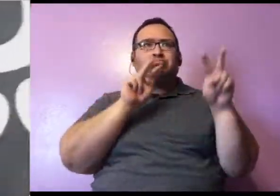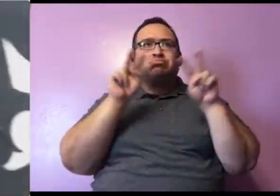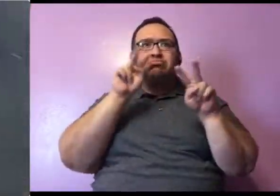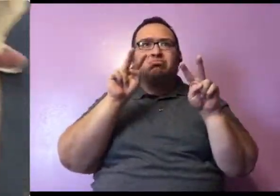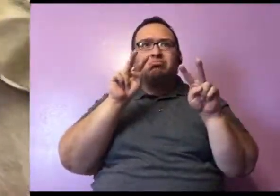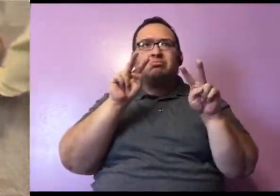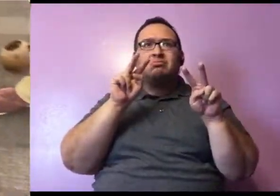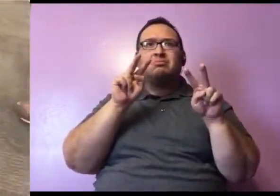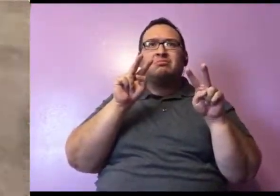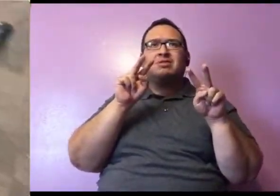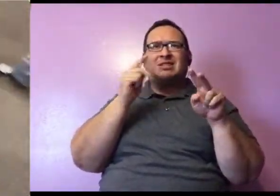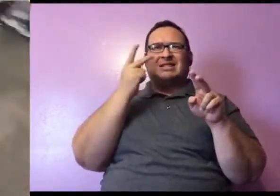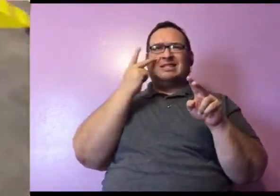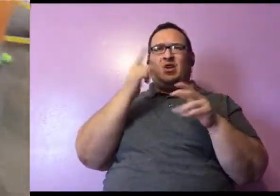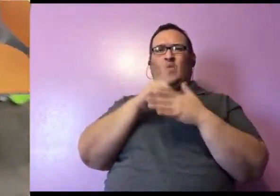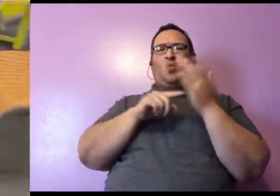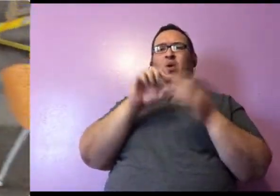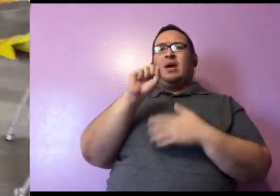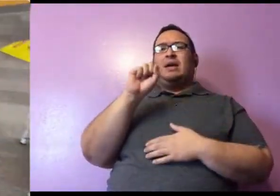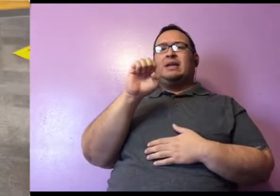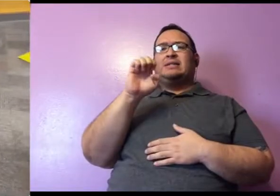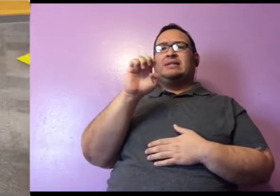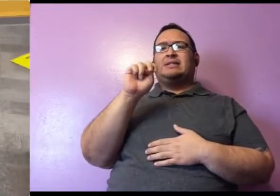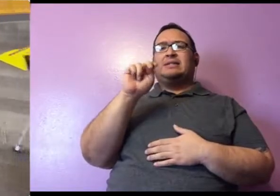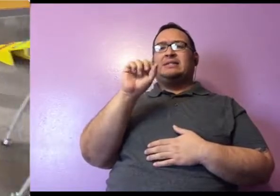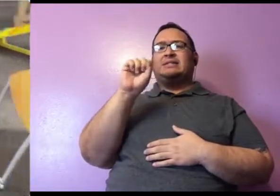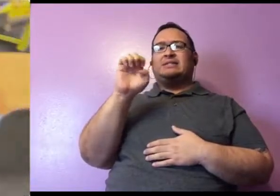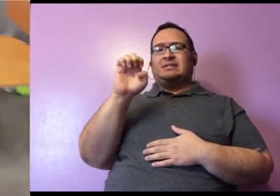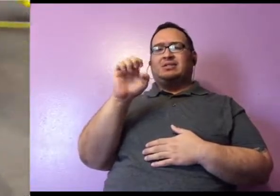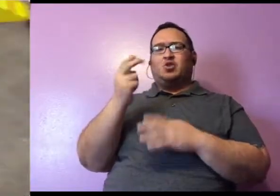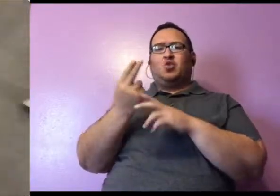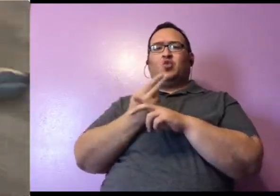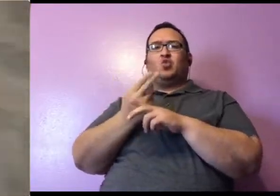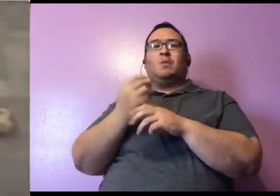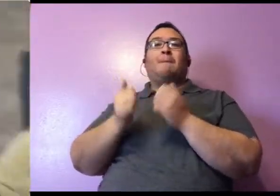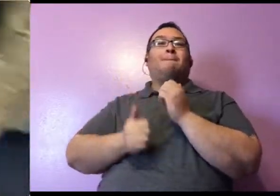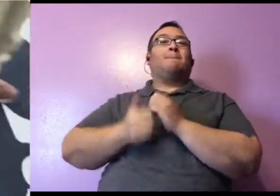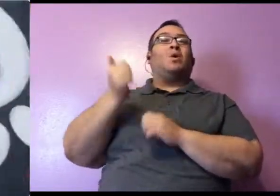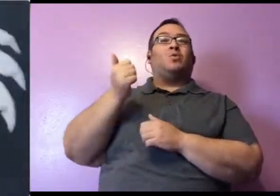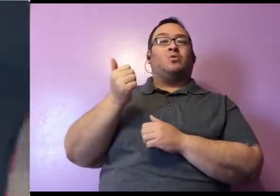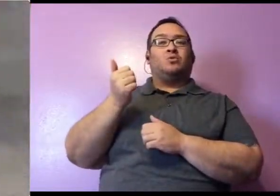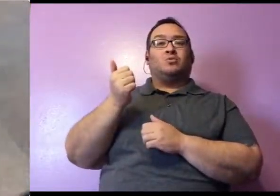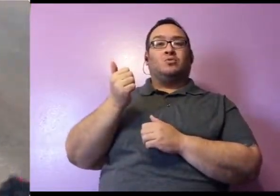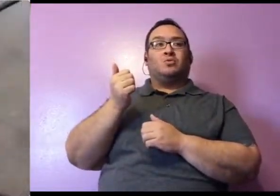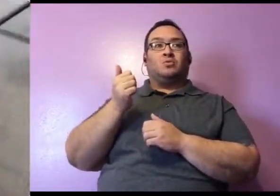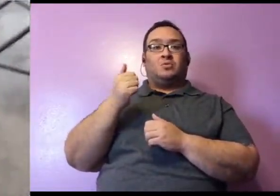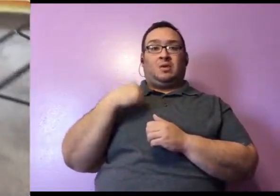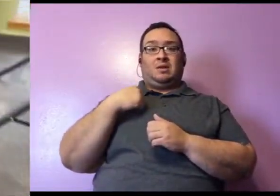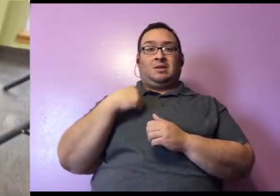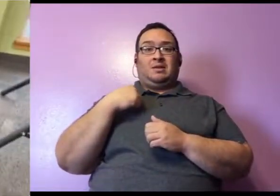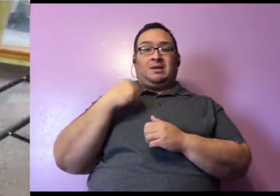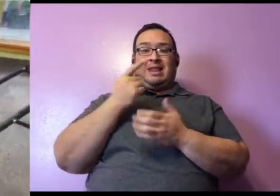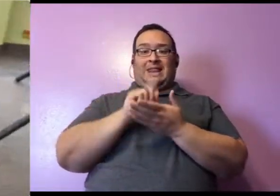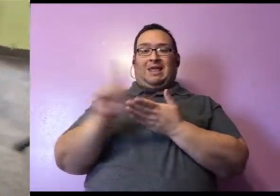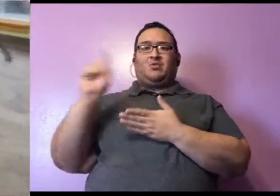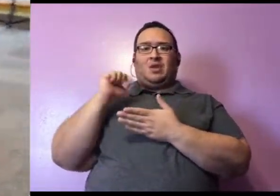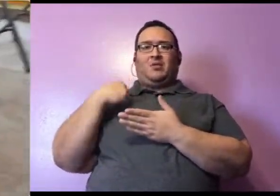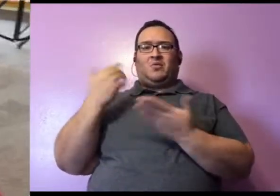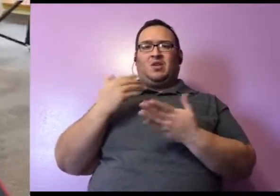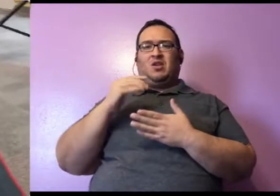good look at what scents I think it uses the most. Now when I was here with you guys last week and Rico